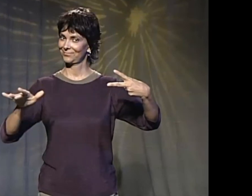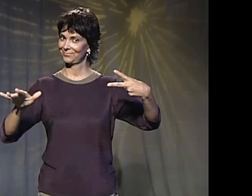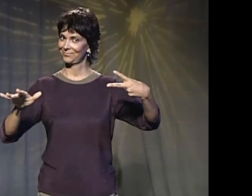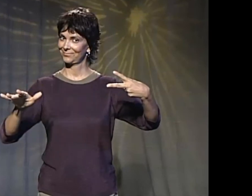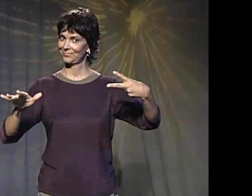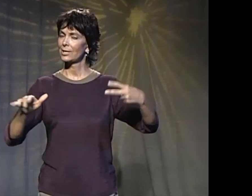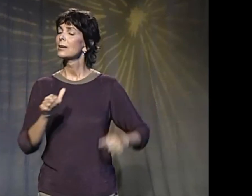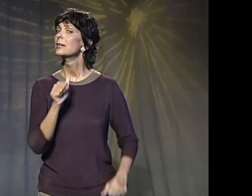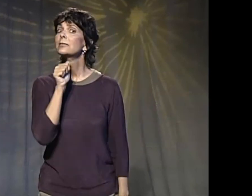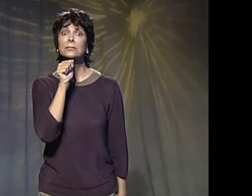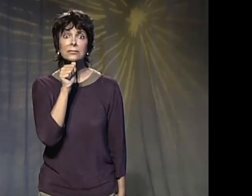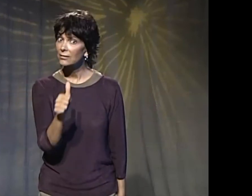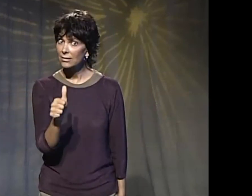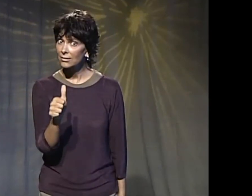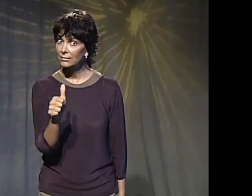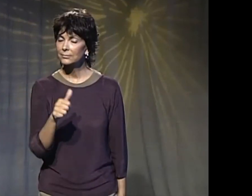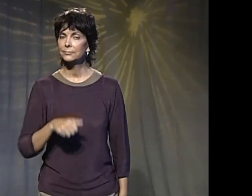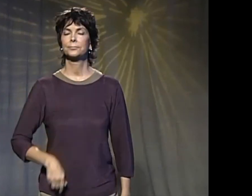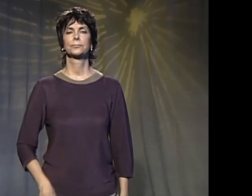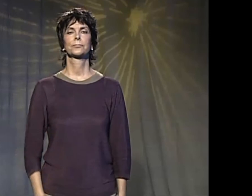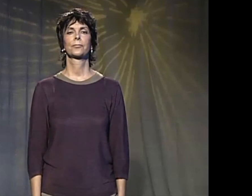point to the second one and spell their name. Don't do this.